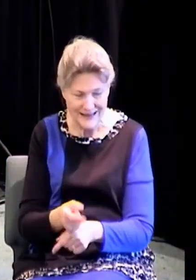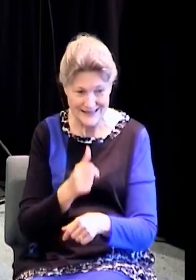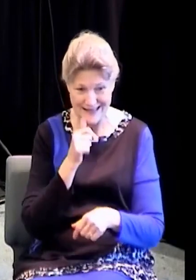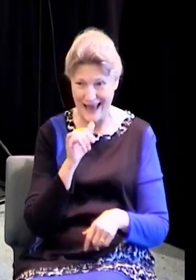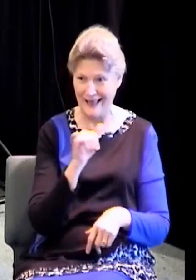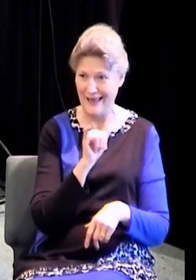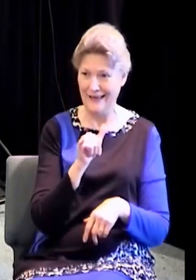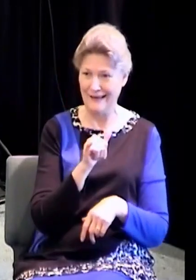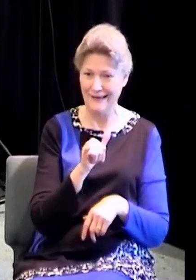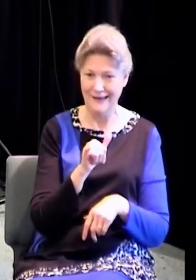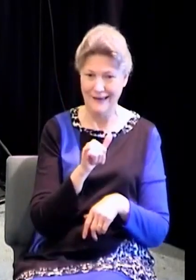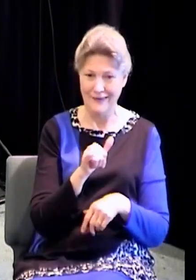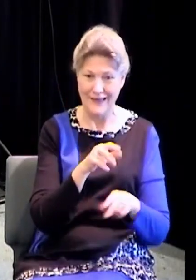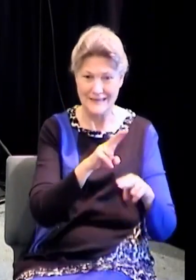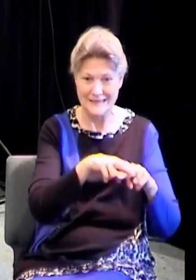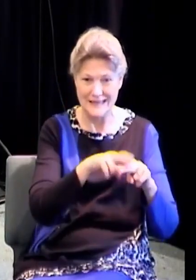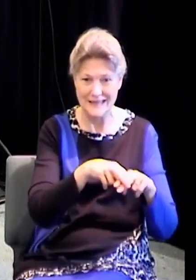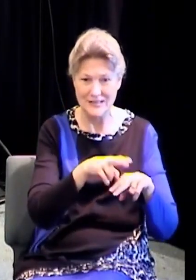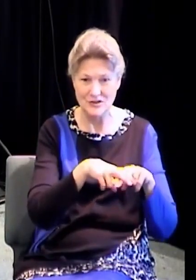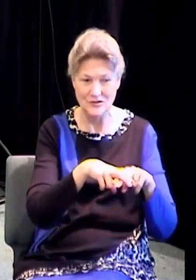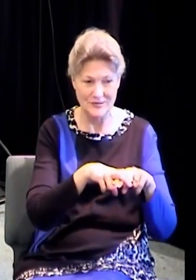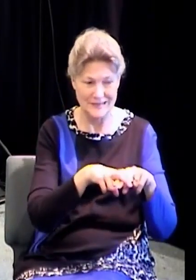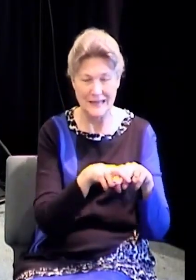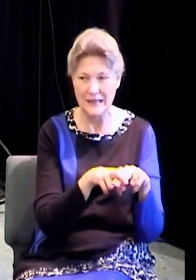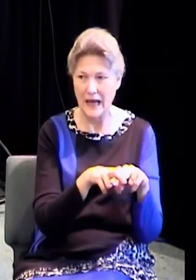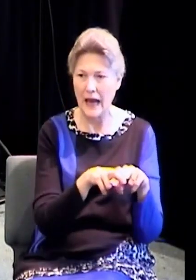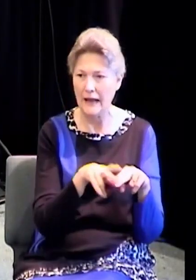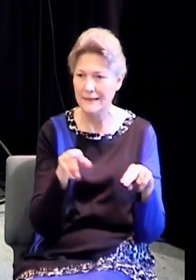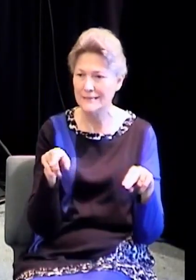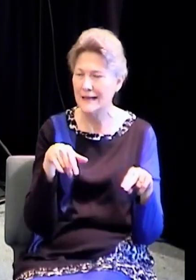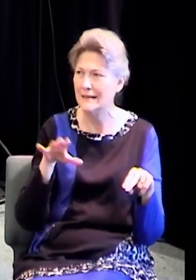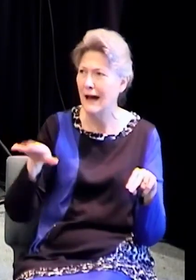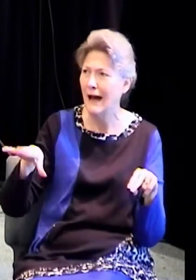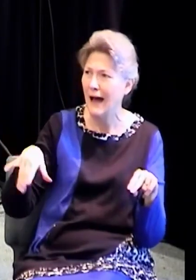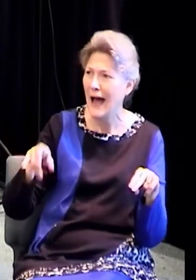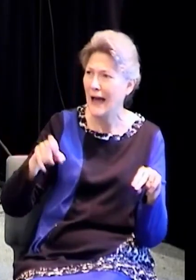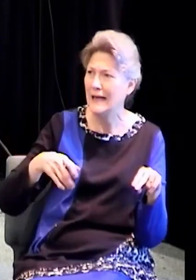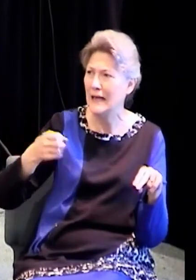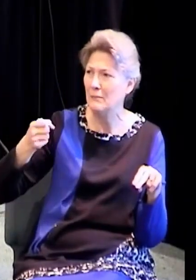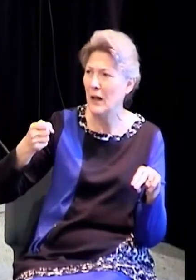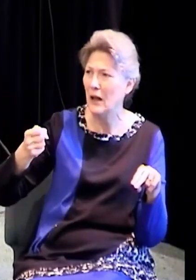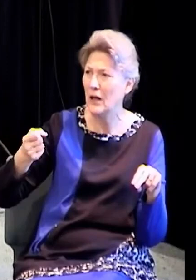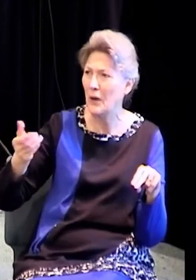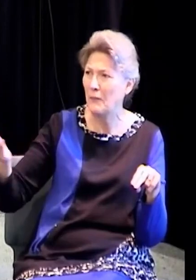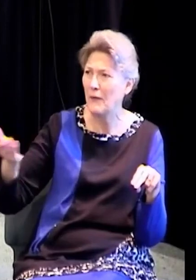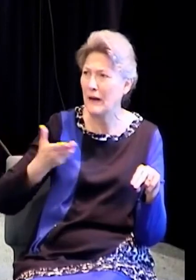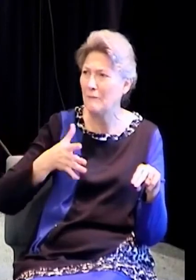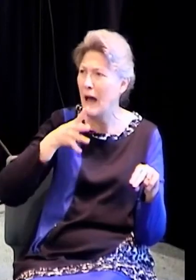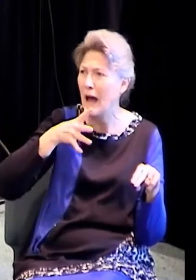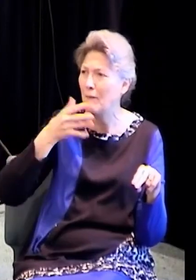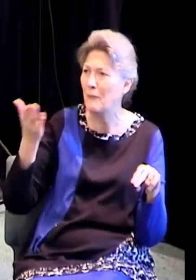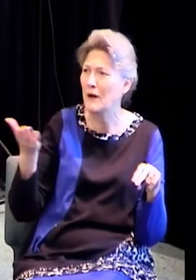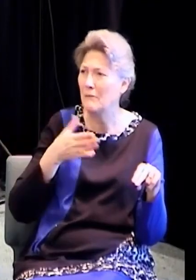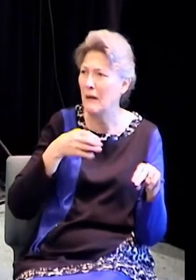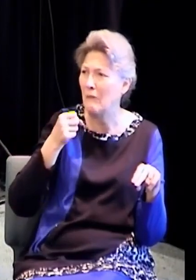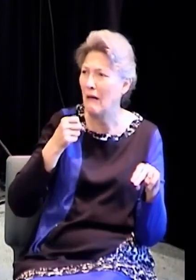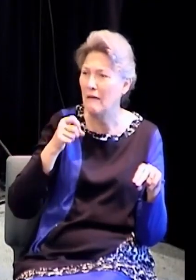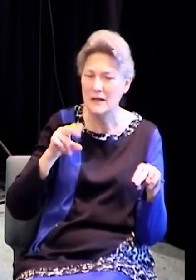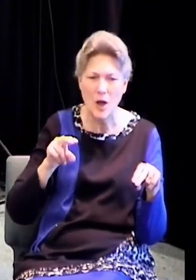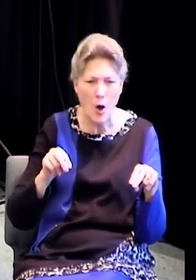There's a refrigerator. It's coming in. Revelation 21 says, but the fearful, which